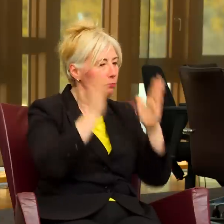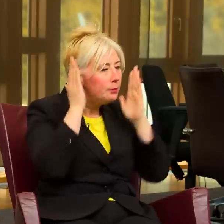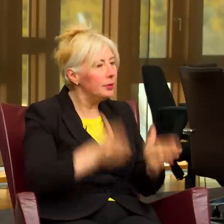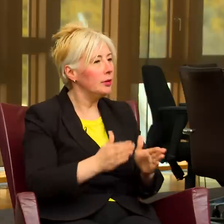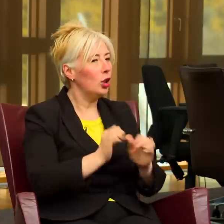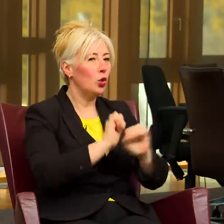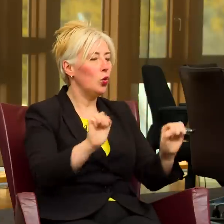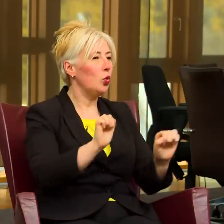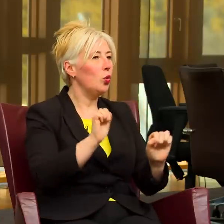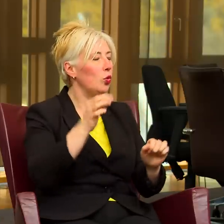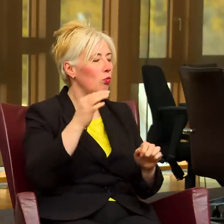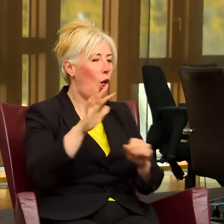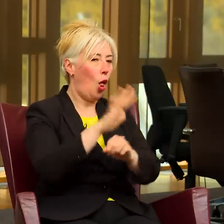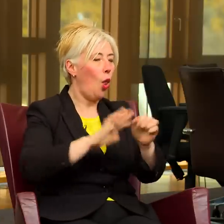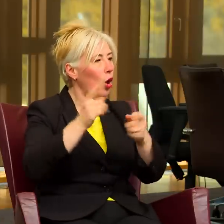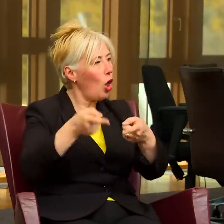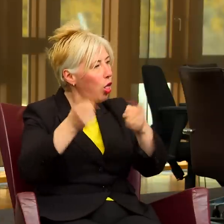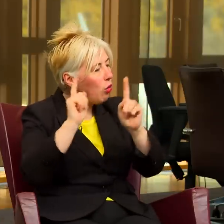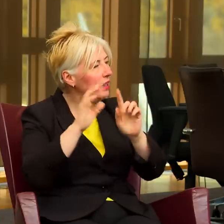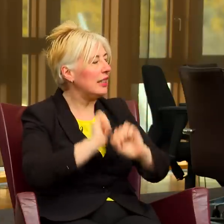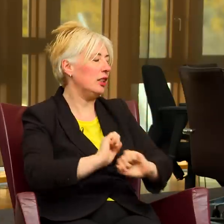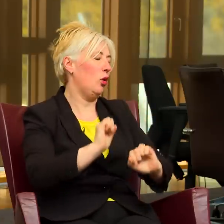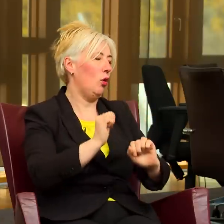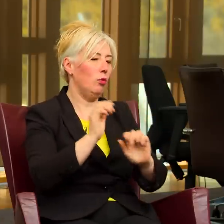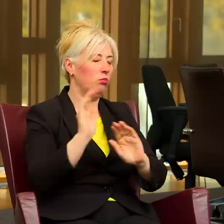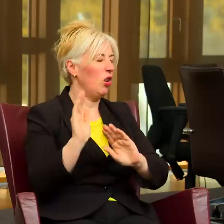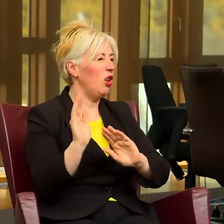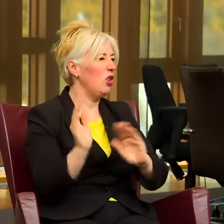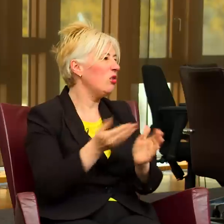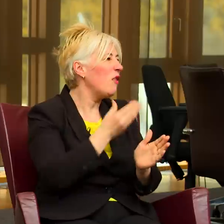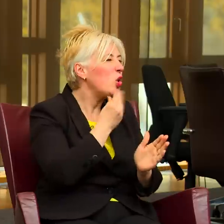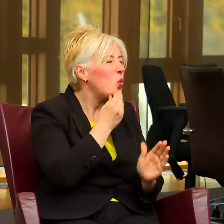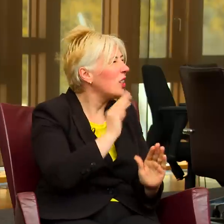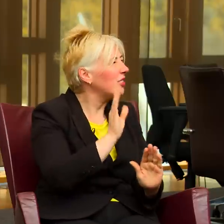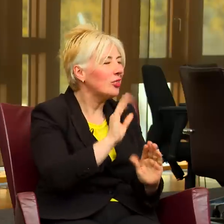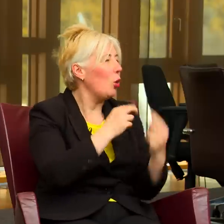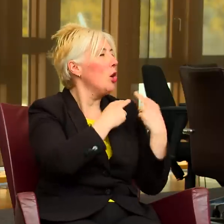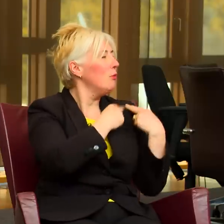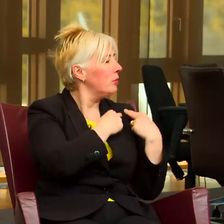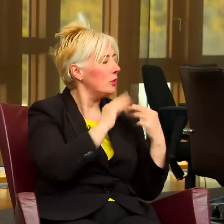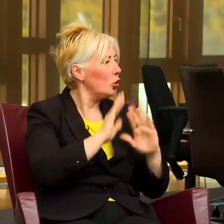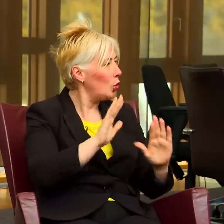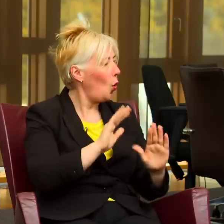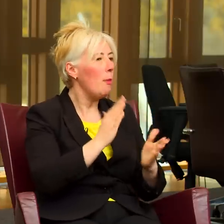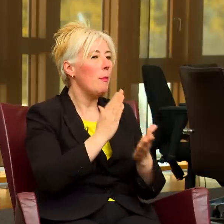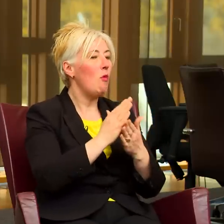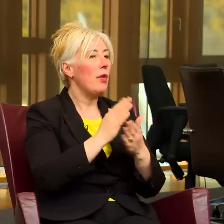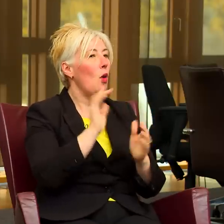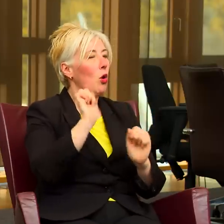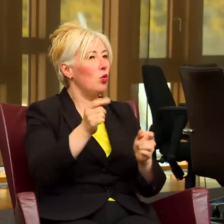users and local authorities and other public bodies. The intention is of course to ensure that they publish plans and